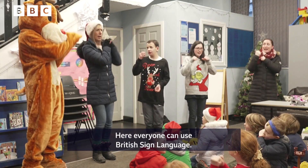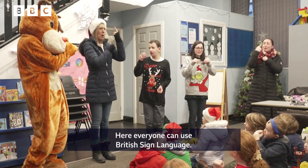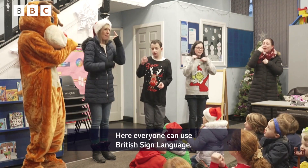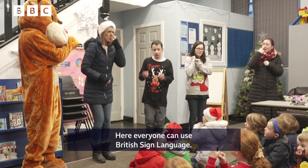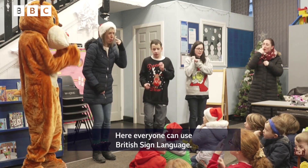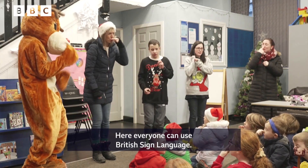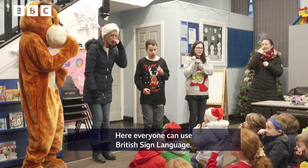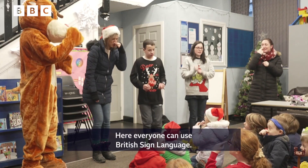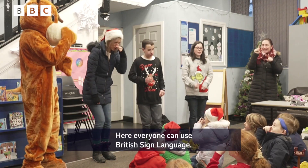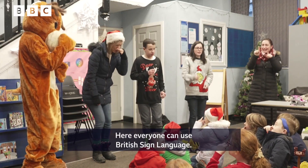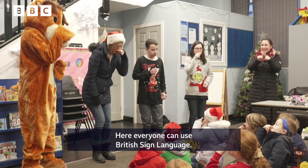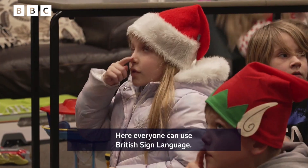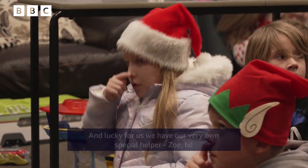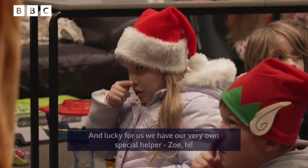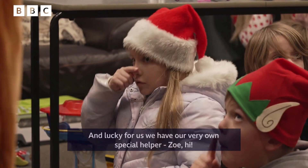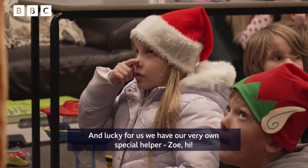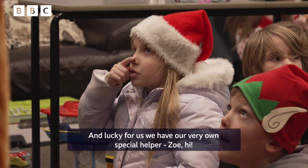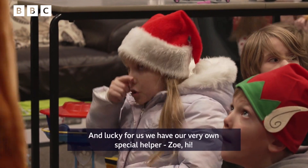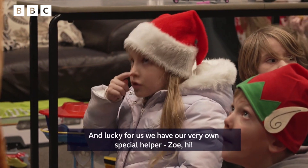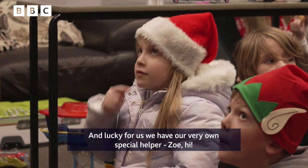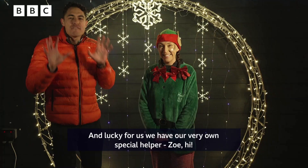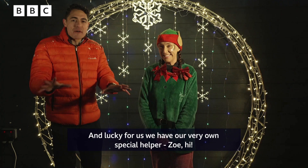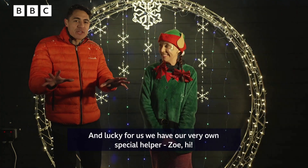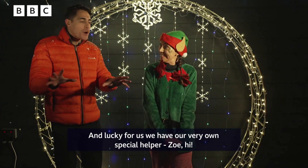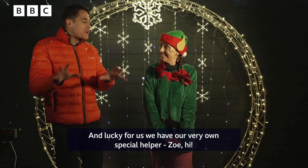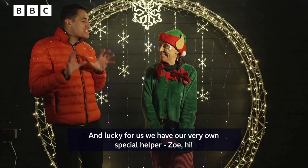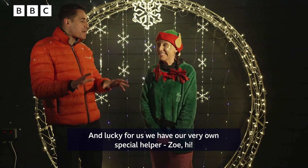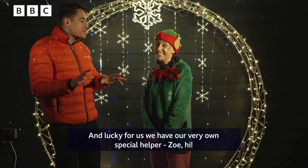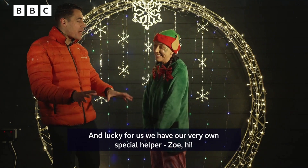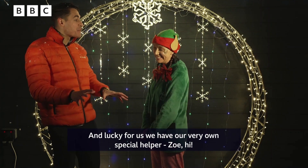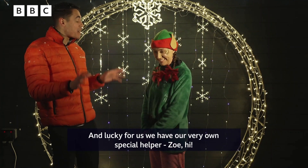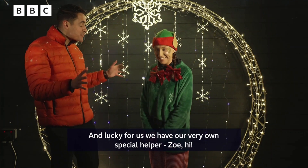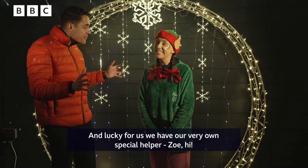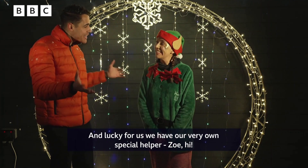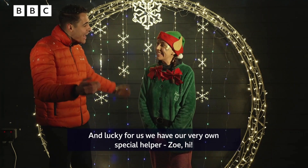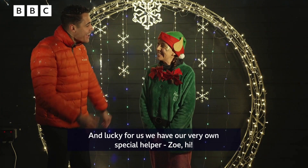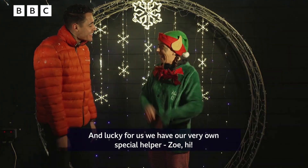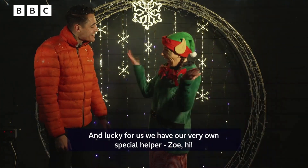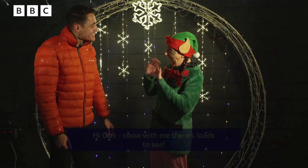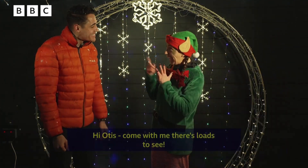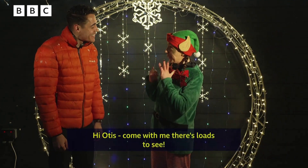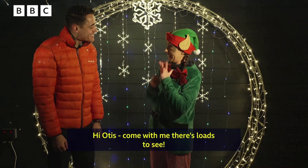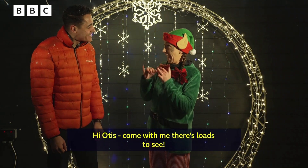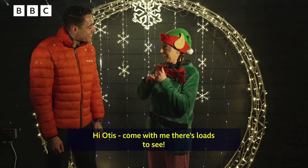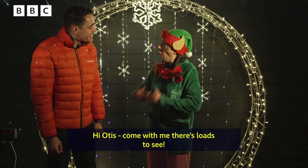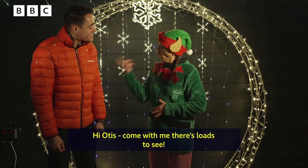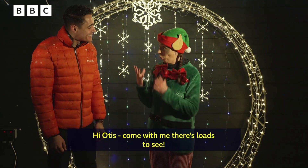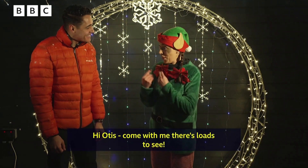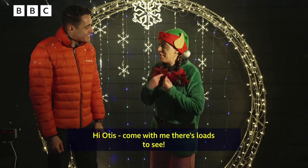Sign Language. And looking for us, we've got our very own special helper, Zoe. Hi. Hi, all six. Come with